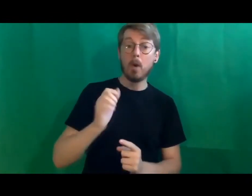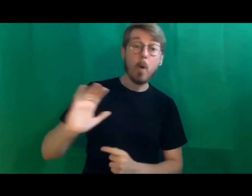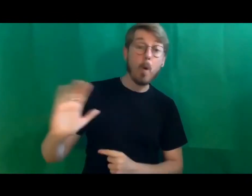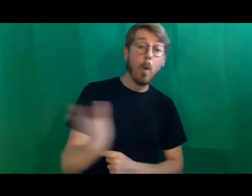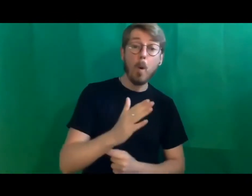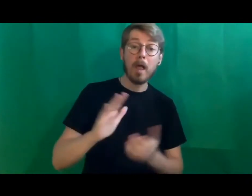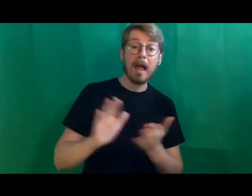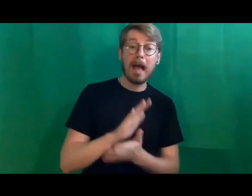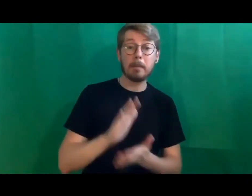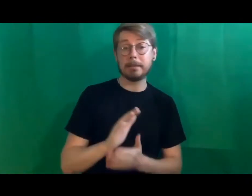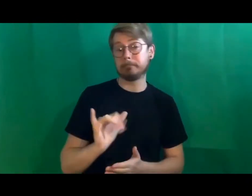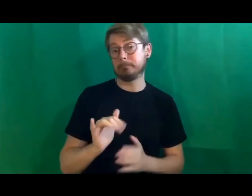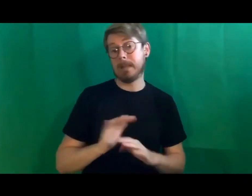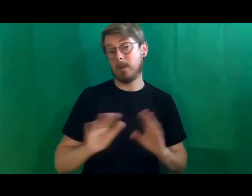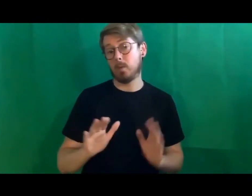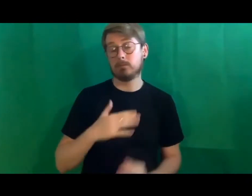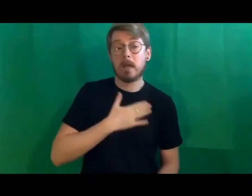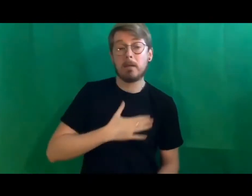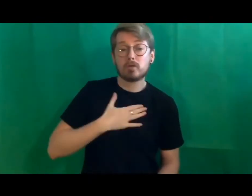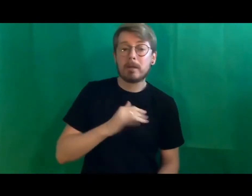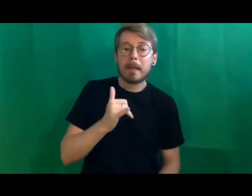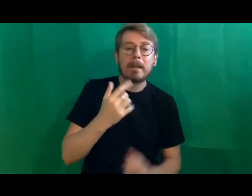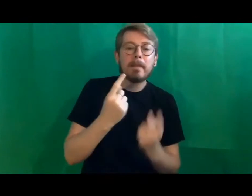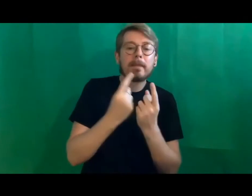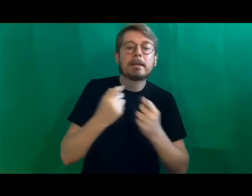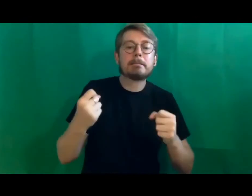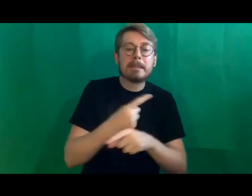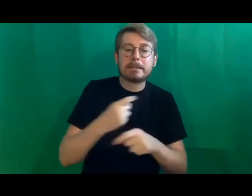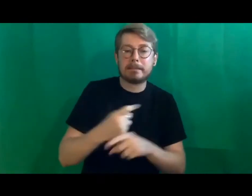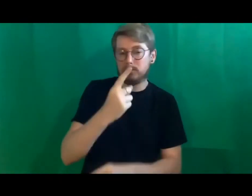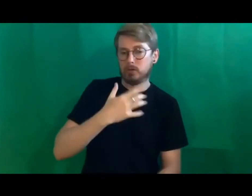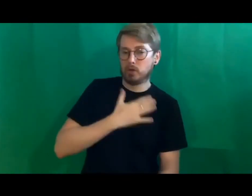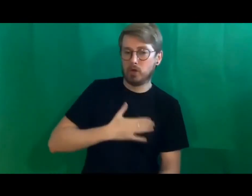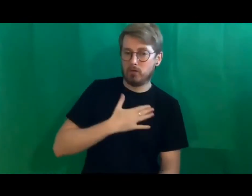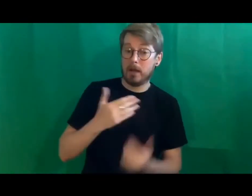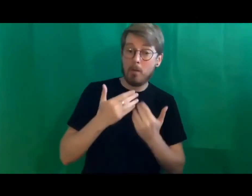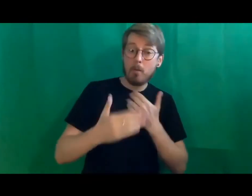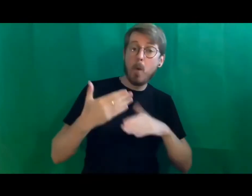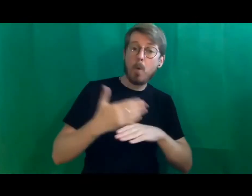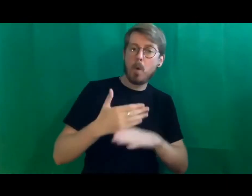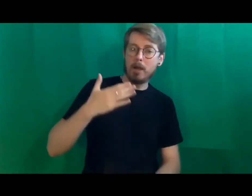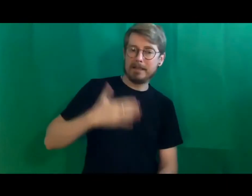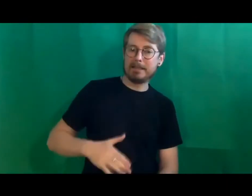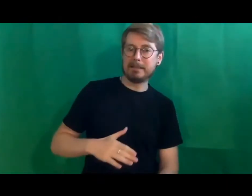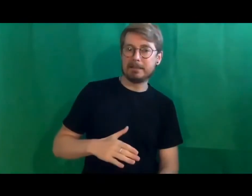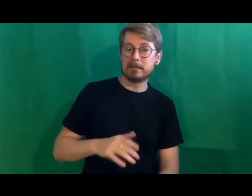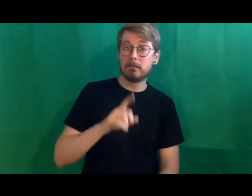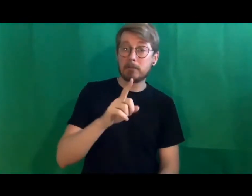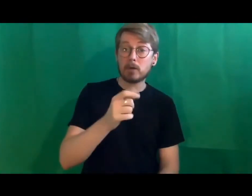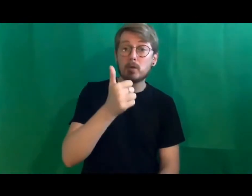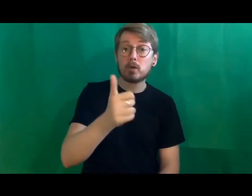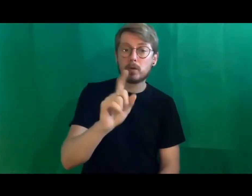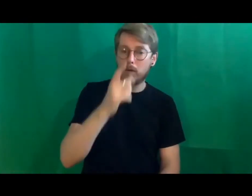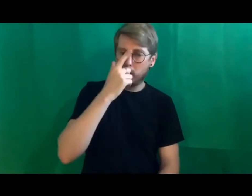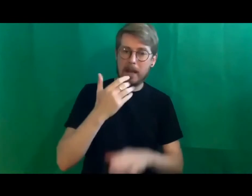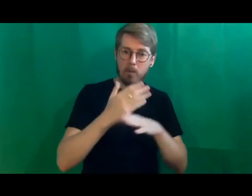um haven't covered everything there's still a lot of work left to be done uh the good thing is that we can now do it all together and